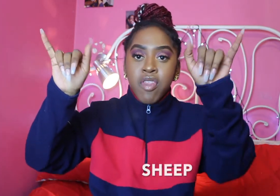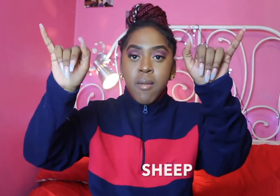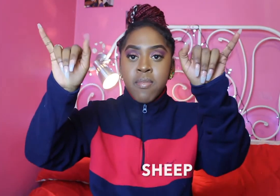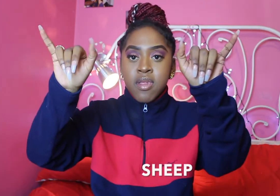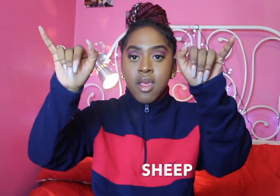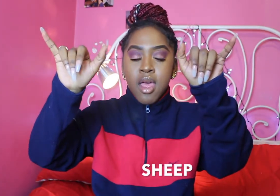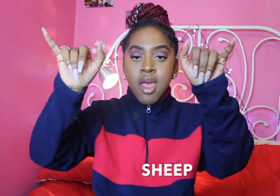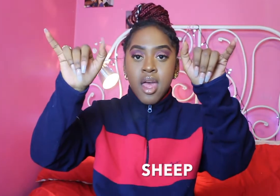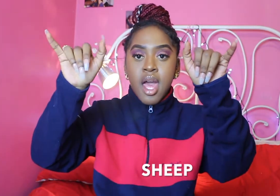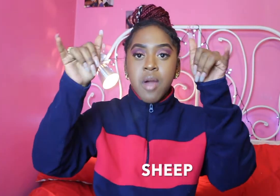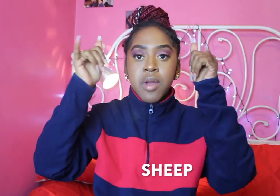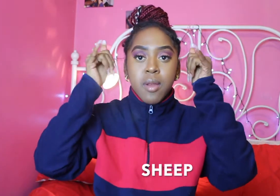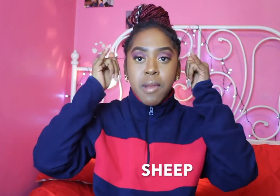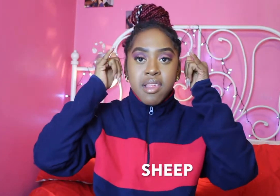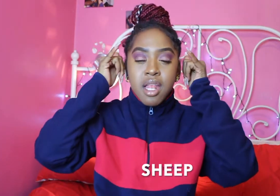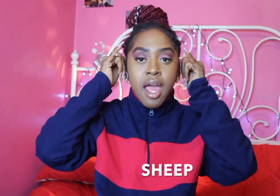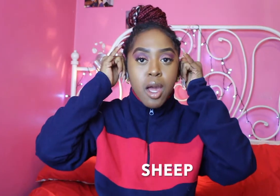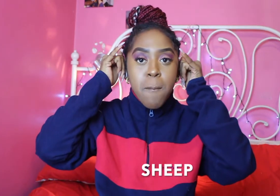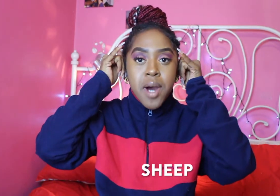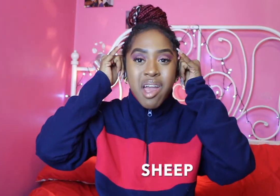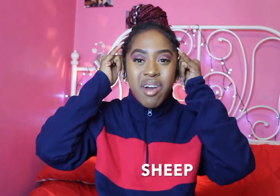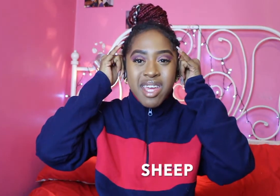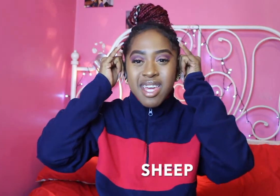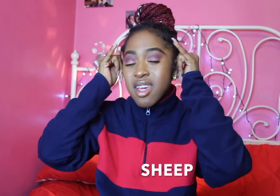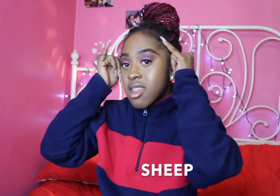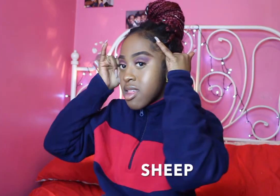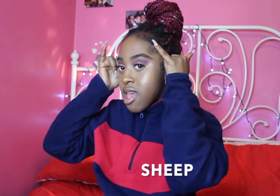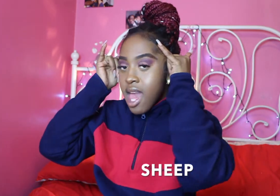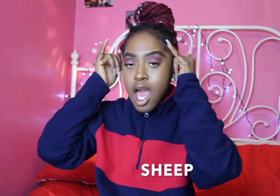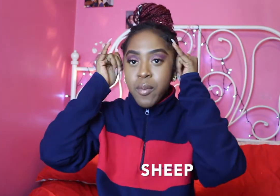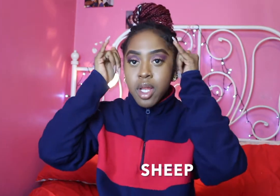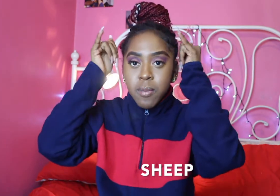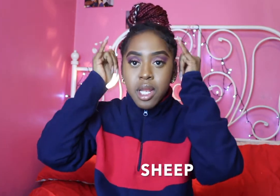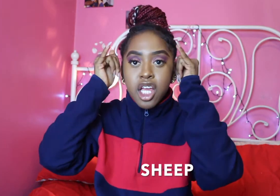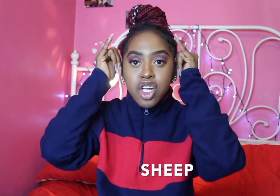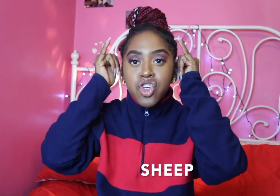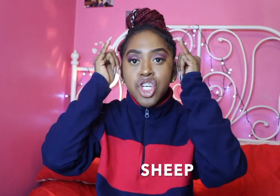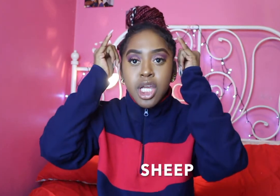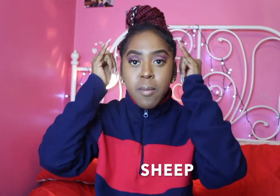thumbs and we're gonna place it like by our ears and we're gonna be like sheep